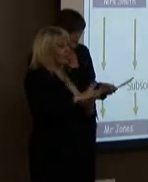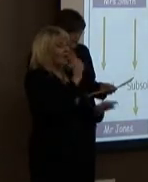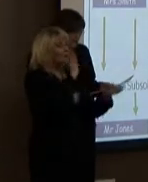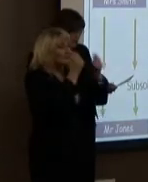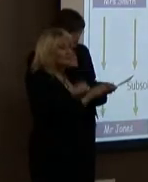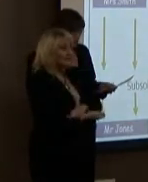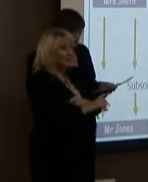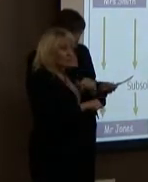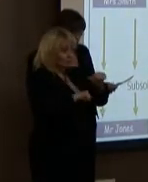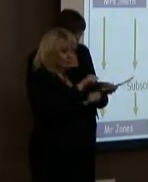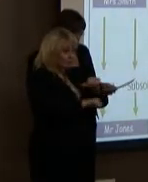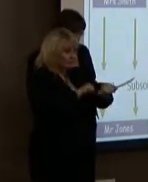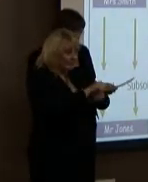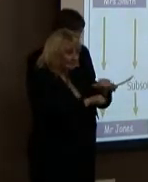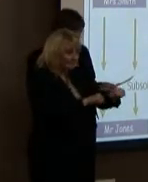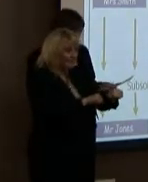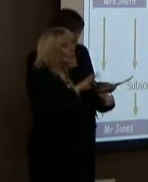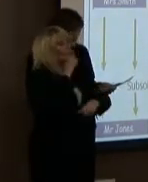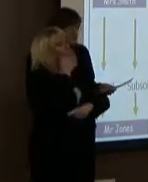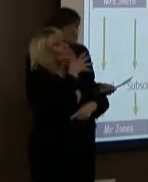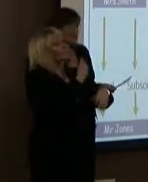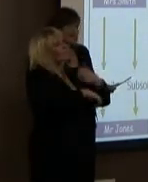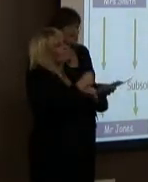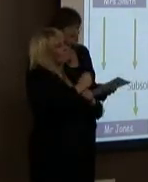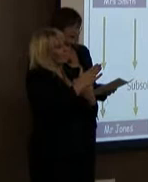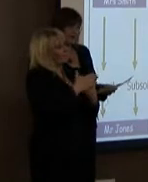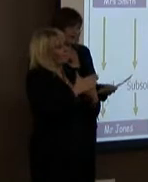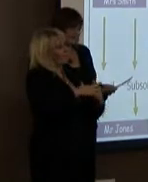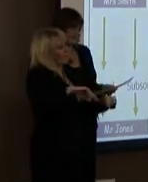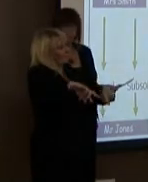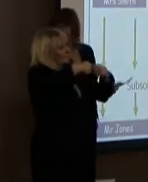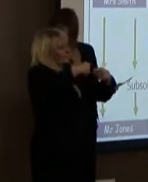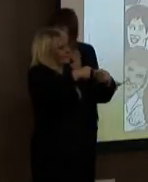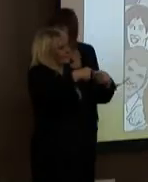You to become more competitive and to develop.